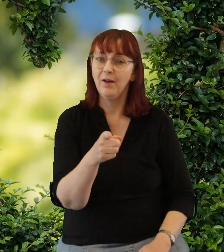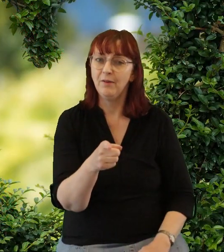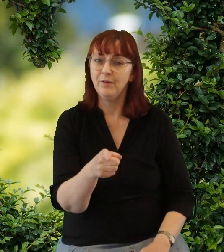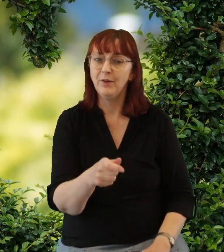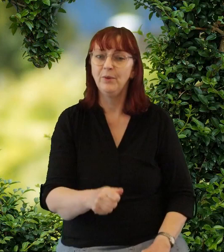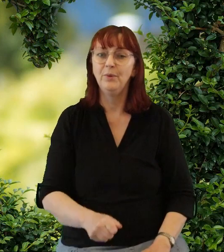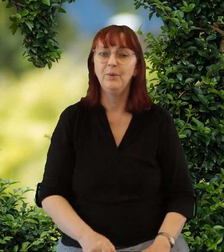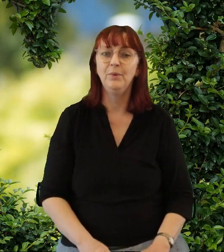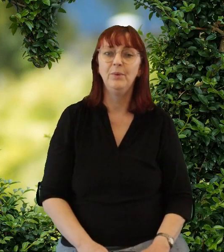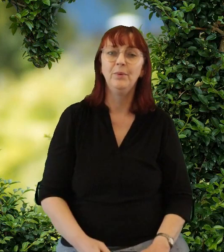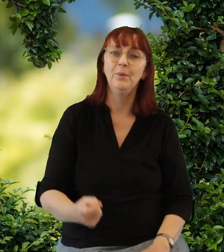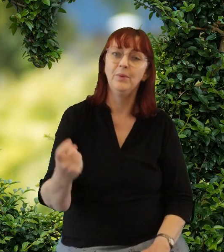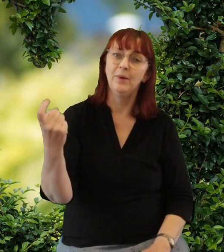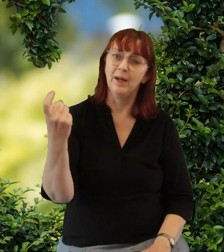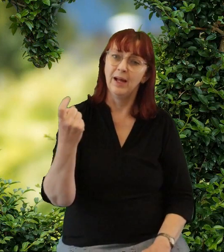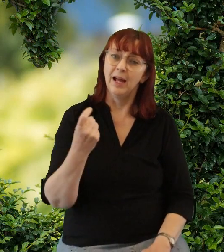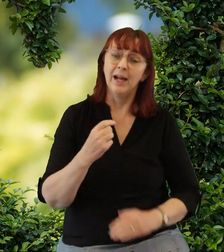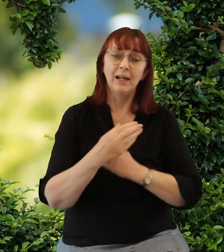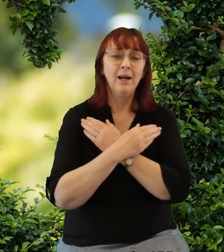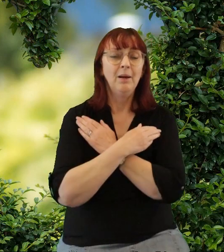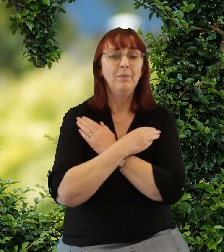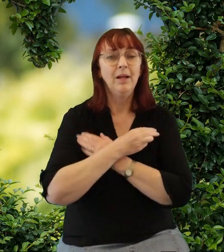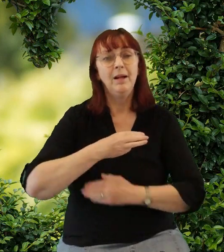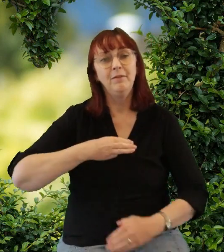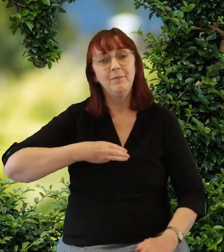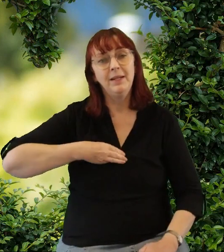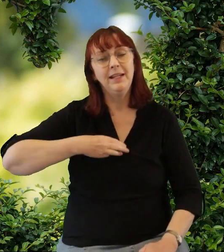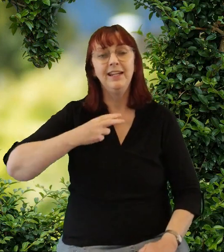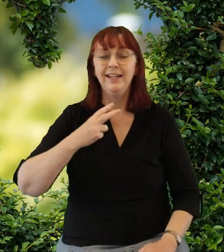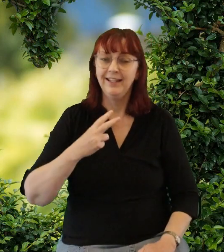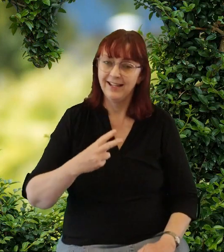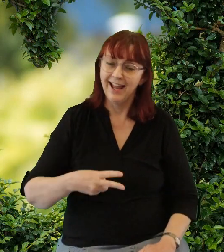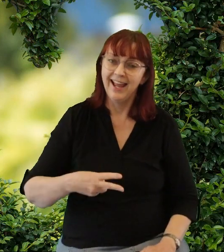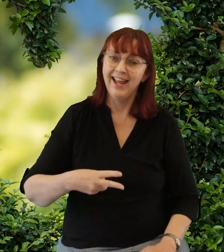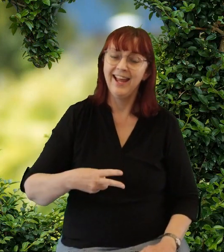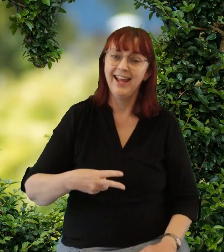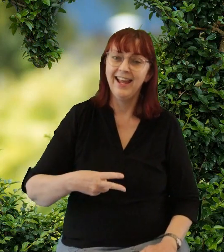you, come love me again.